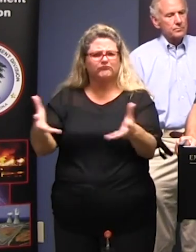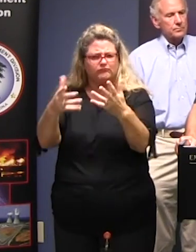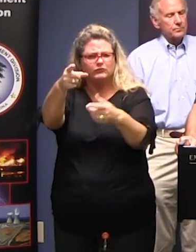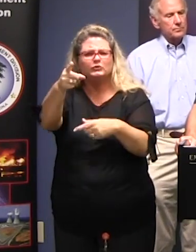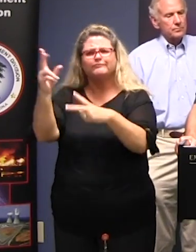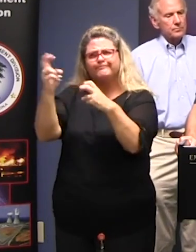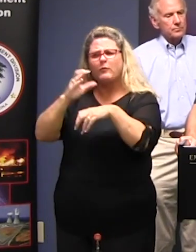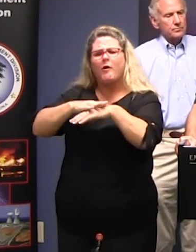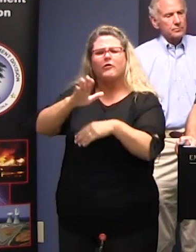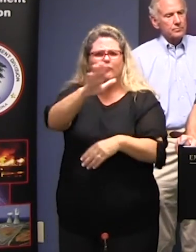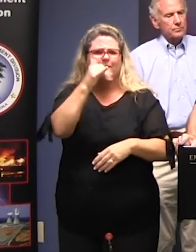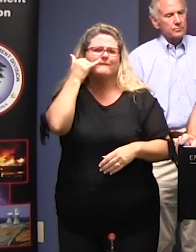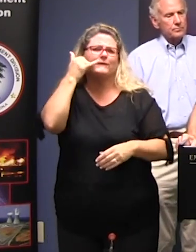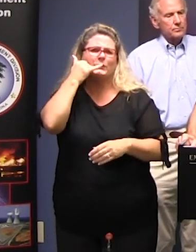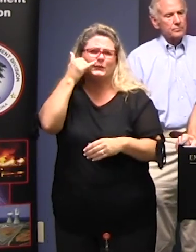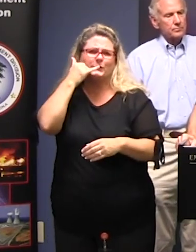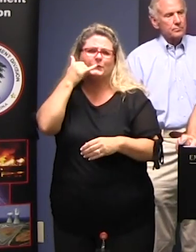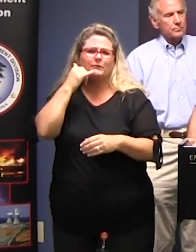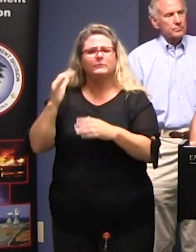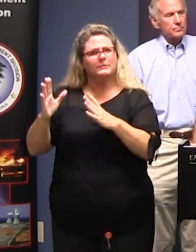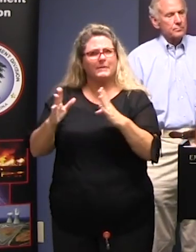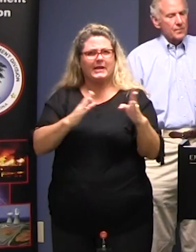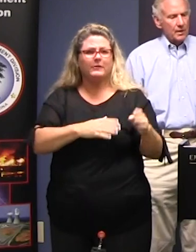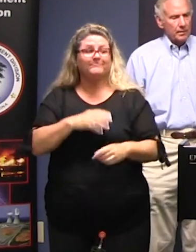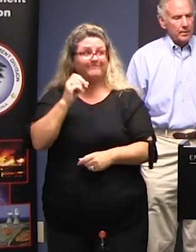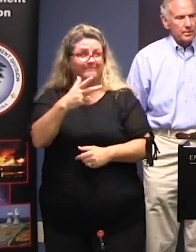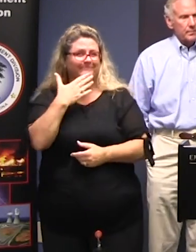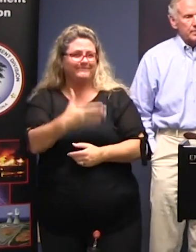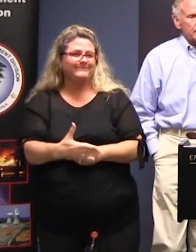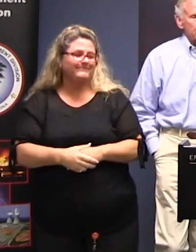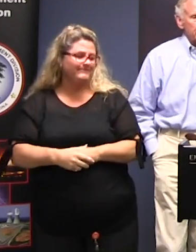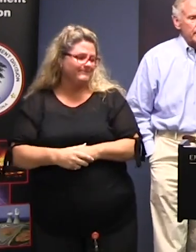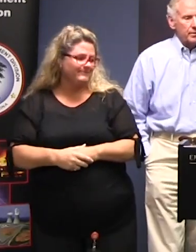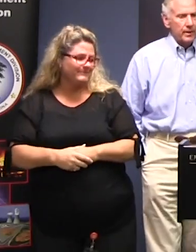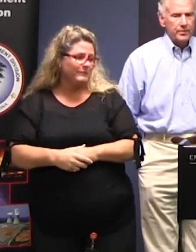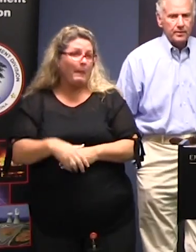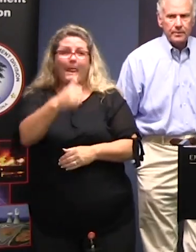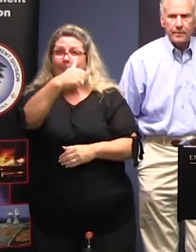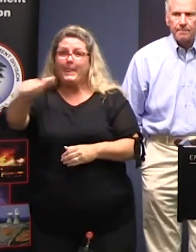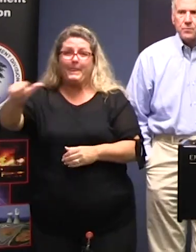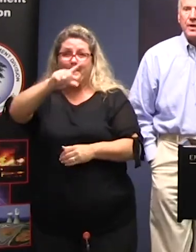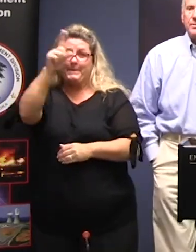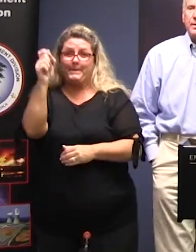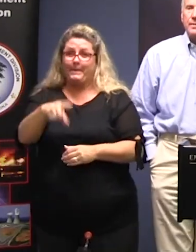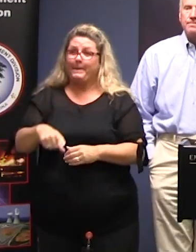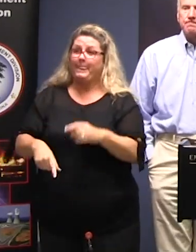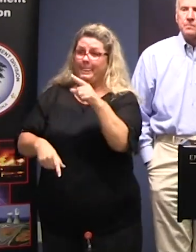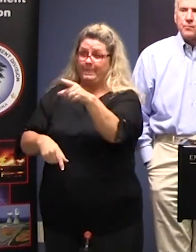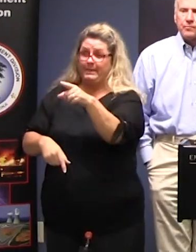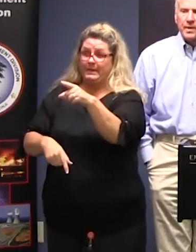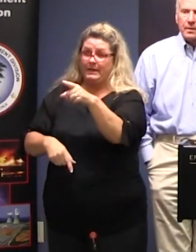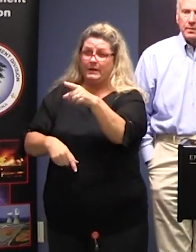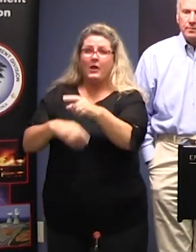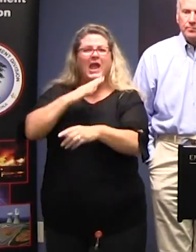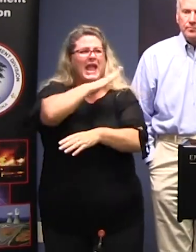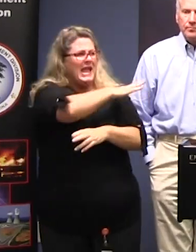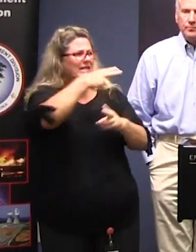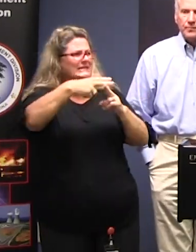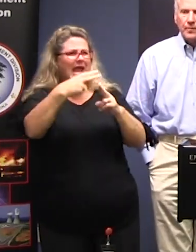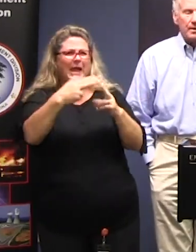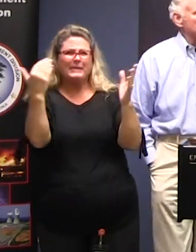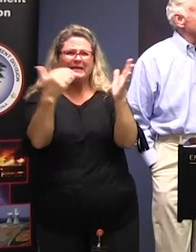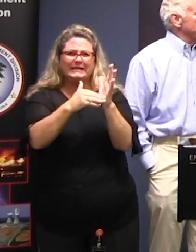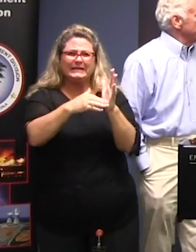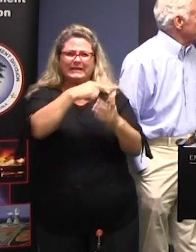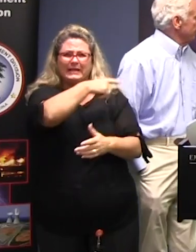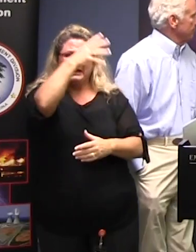and help them get prepared and Thank you, sir. Thank you. Are there any questions? Yes, sir. What was his name your name?